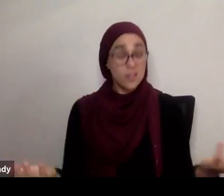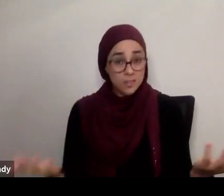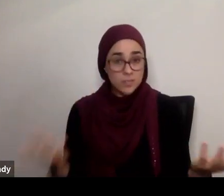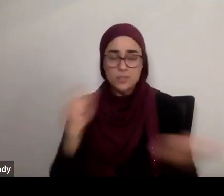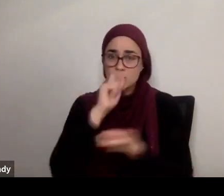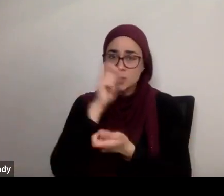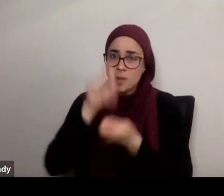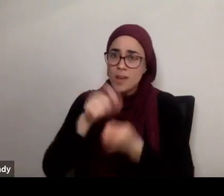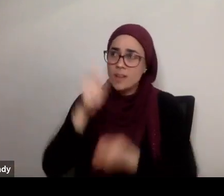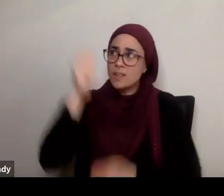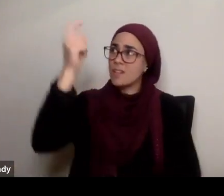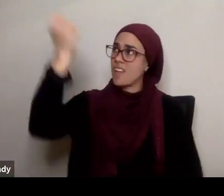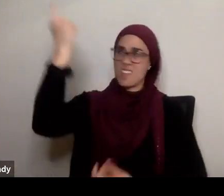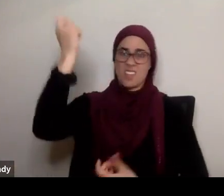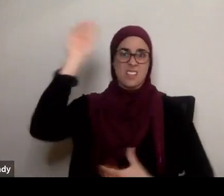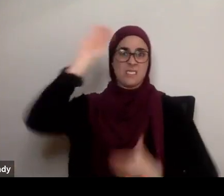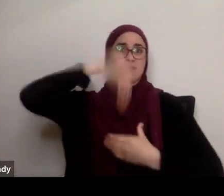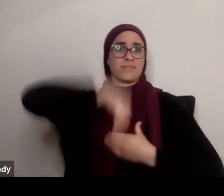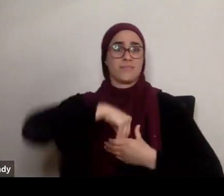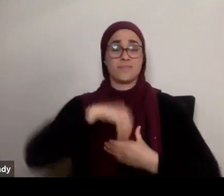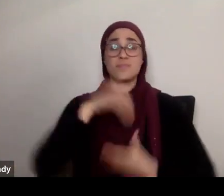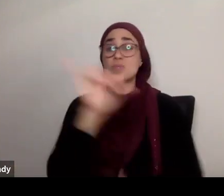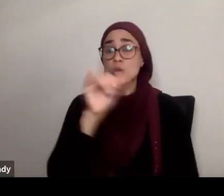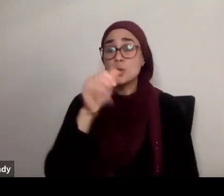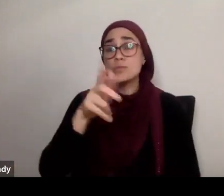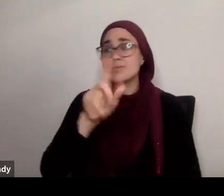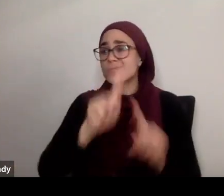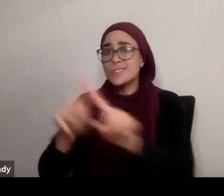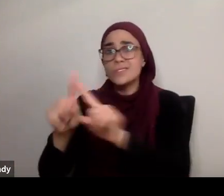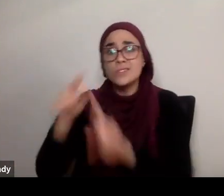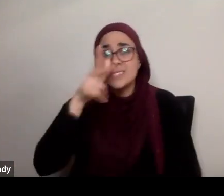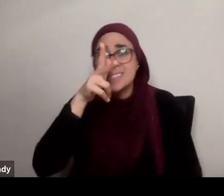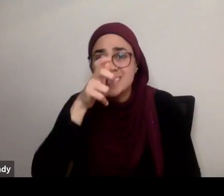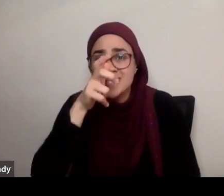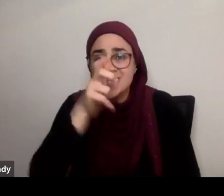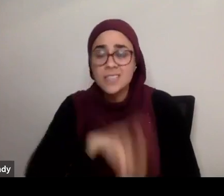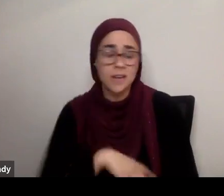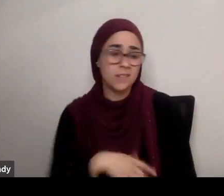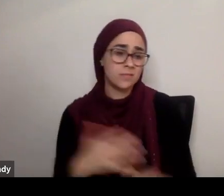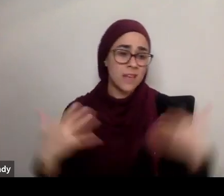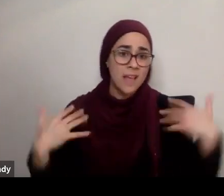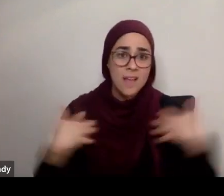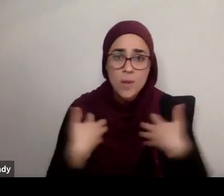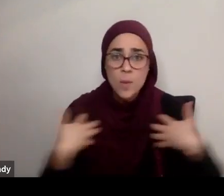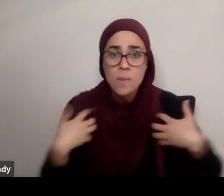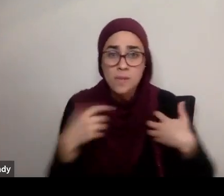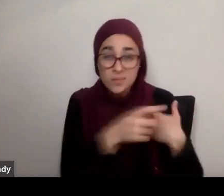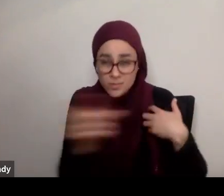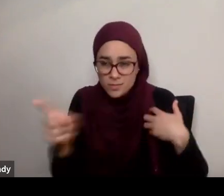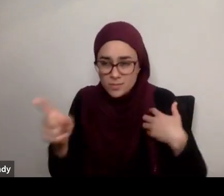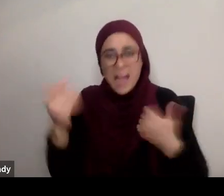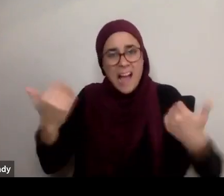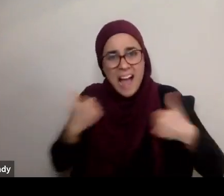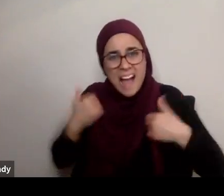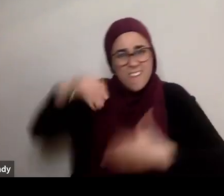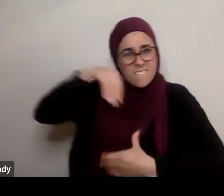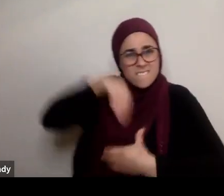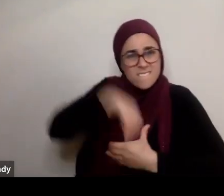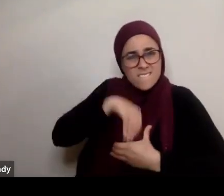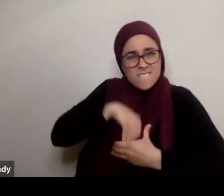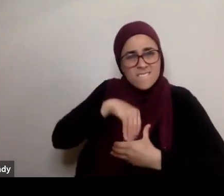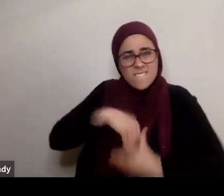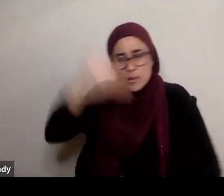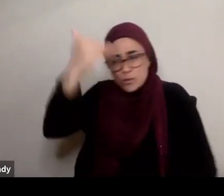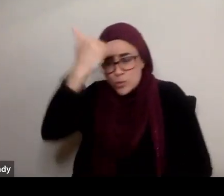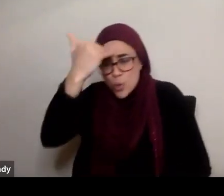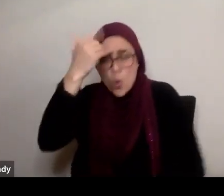you know, the insects and other beings that Allah subhanahu wa created, all of those instincts, they're basically the guidance that Allah has put in place